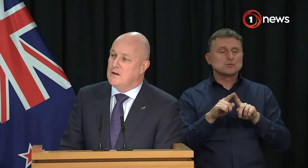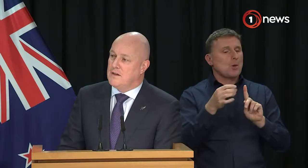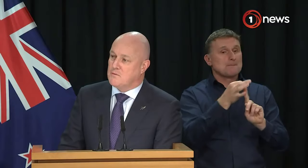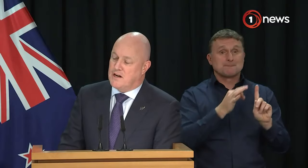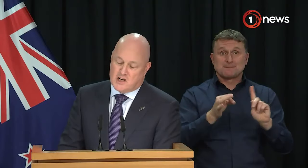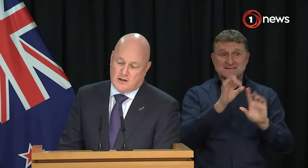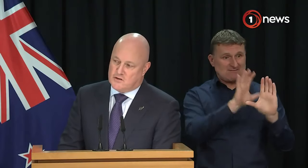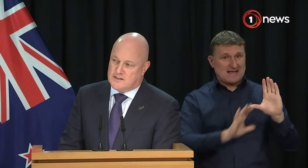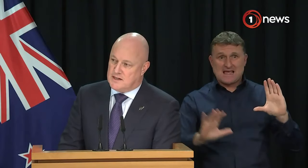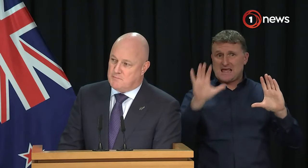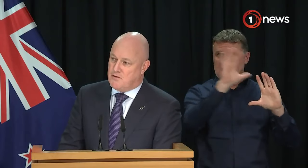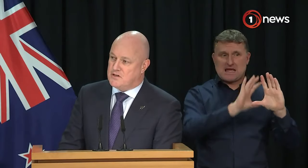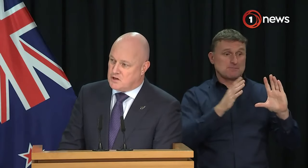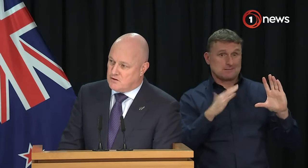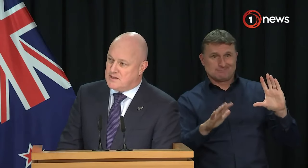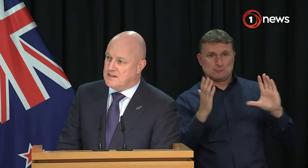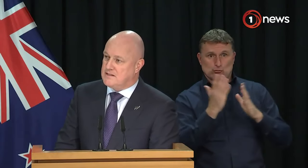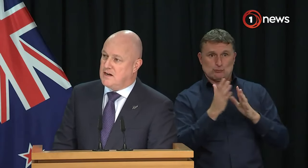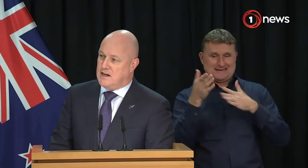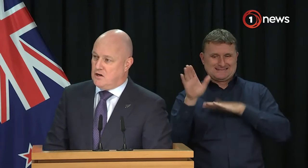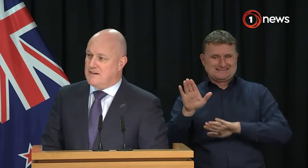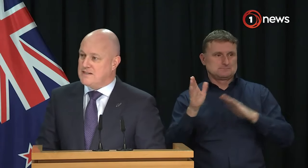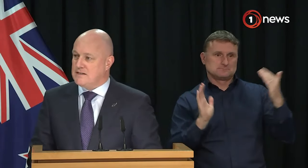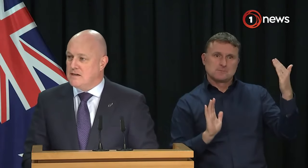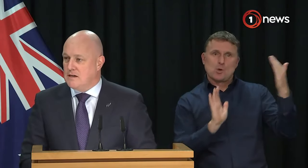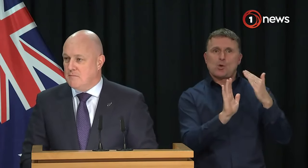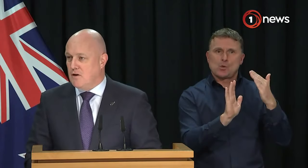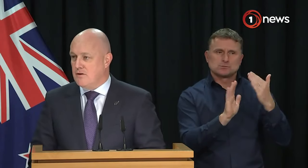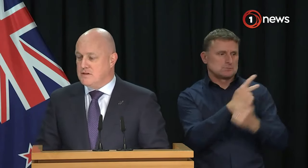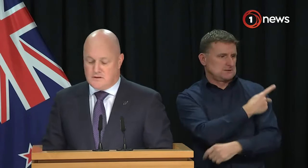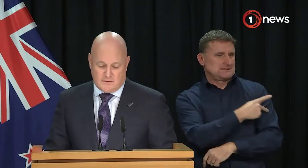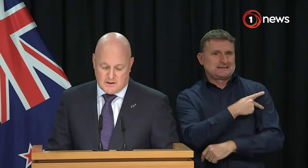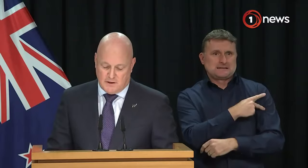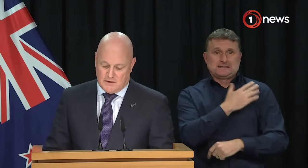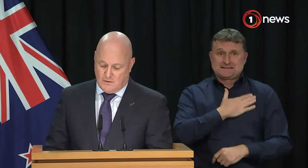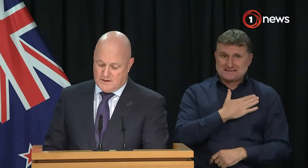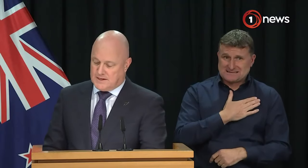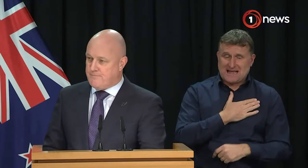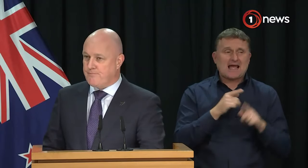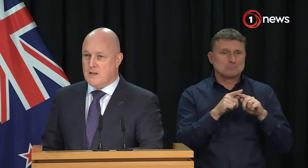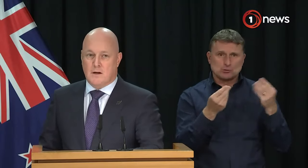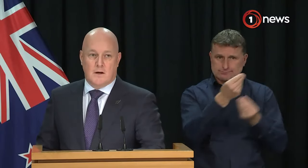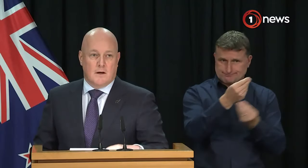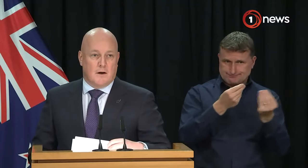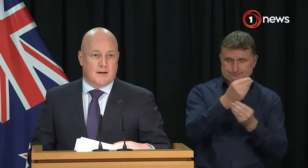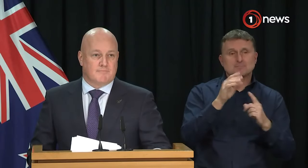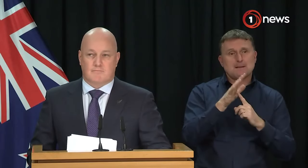before. That's where our national interests sit, both in a security sense and an economic sense, and both those issues are interdependent, obviously.